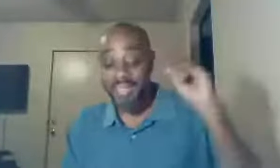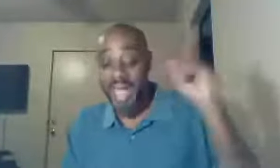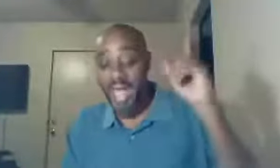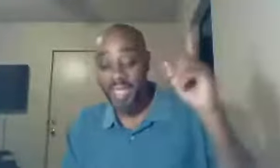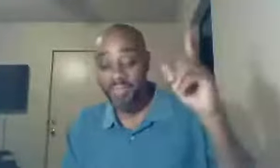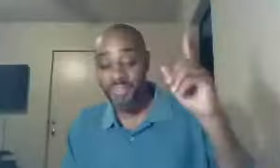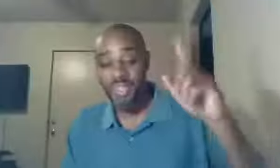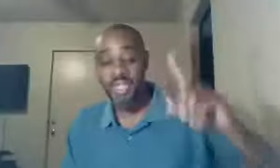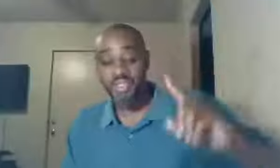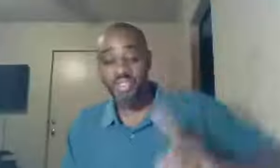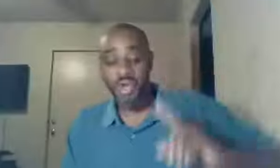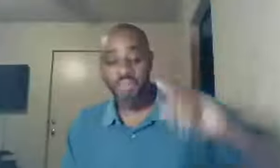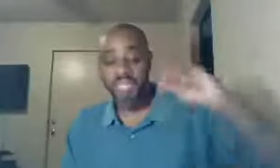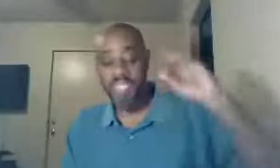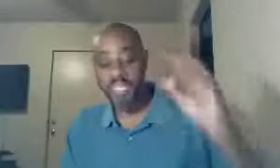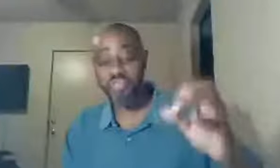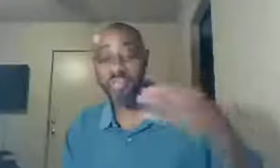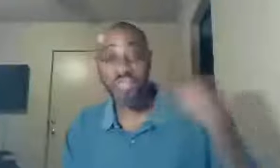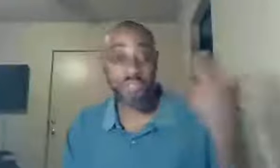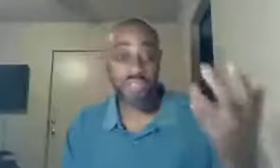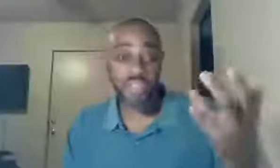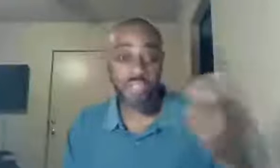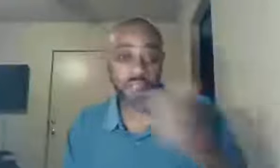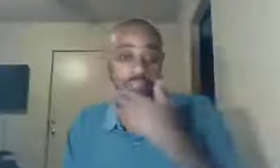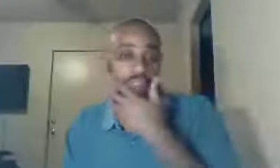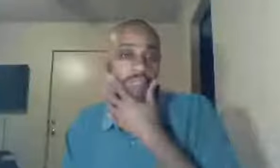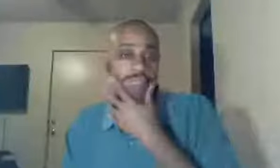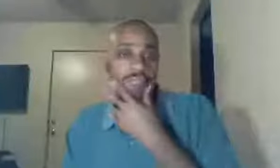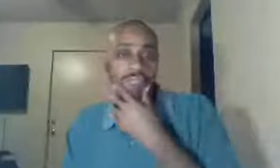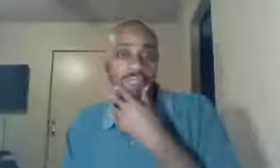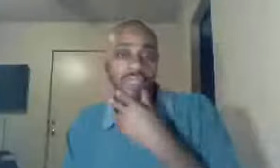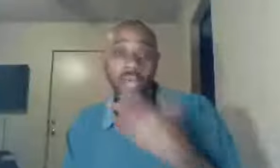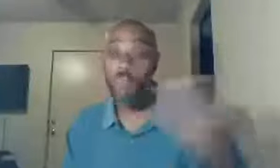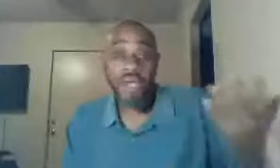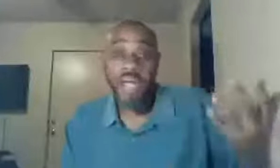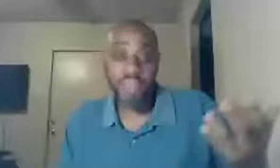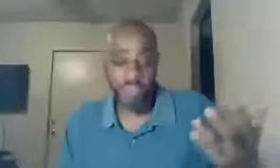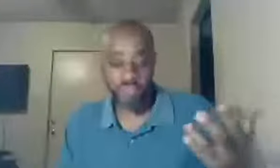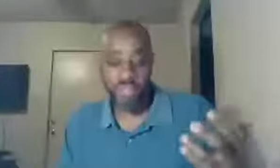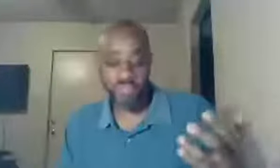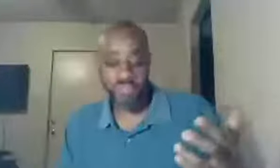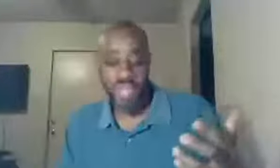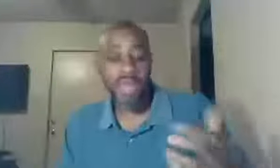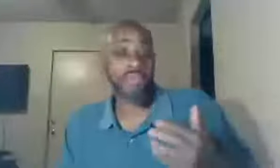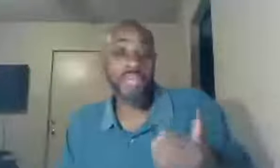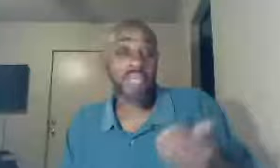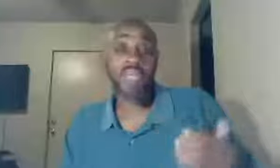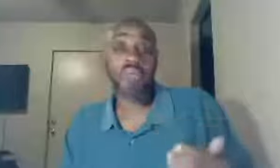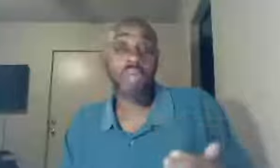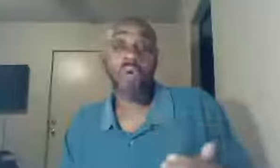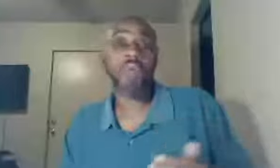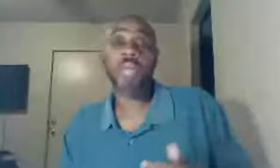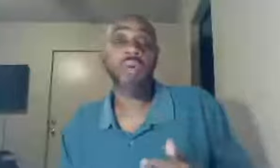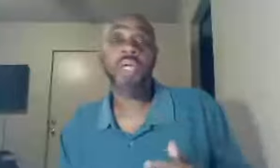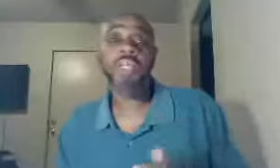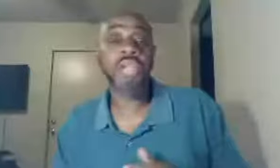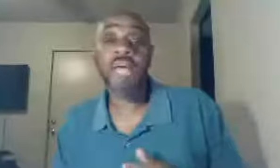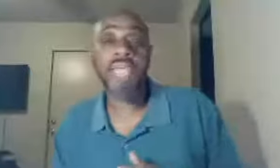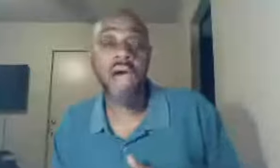times, served as instruments of division, I wonder how they would feel, I don't think, they would, John Calvin